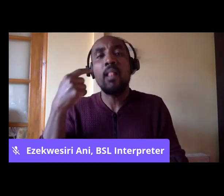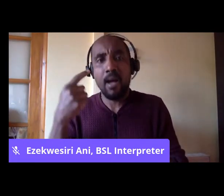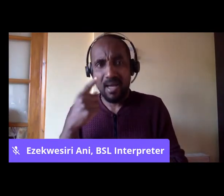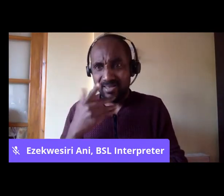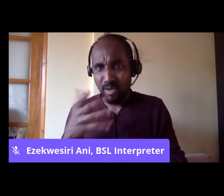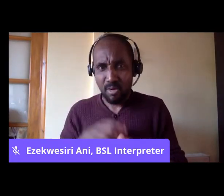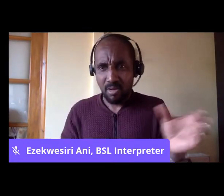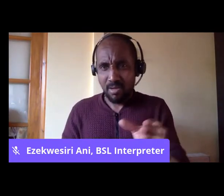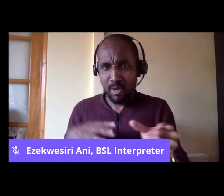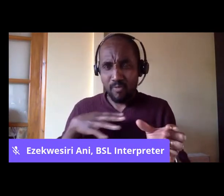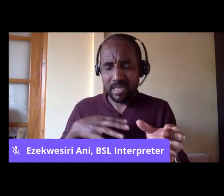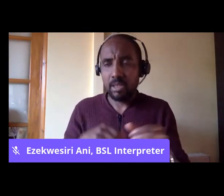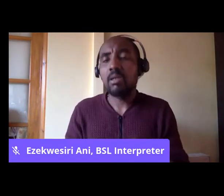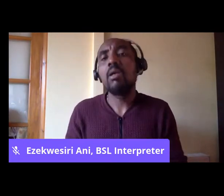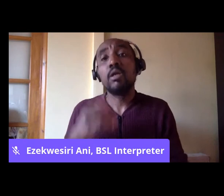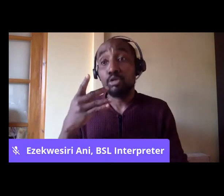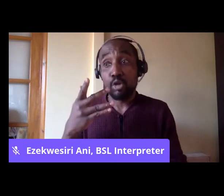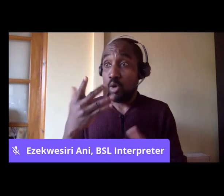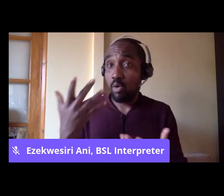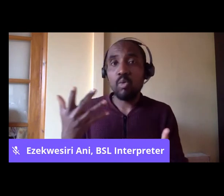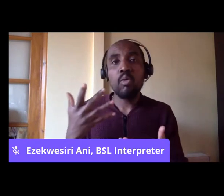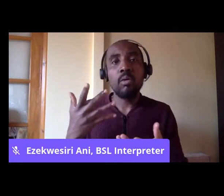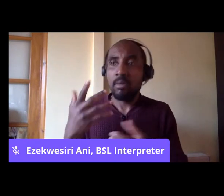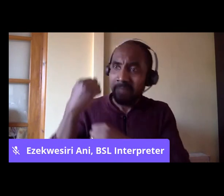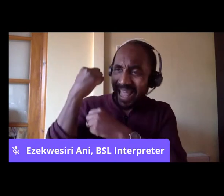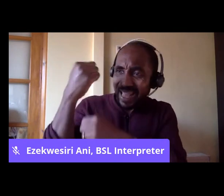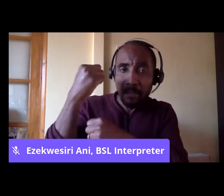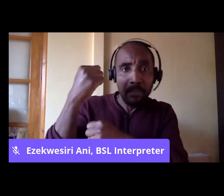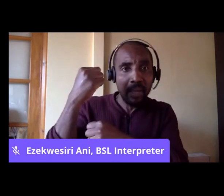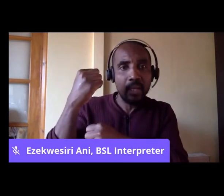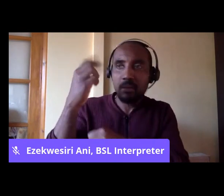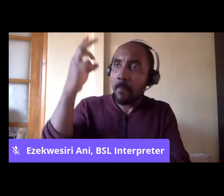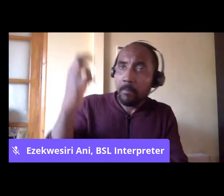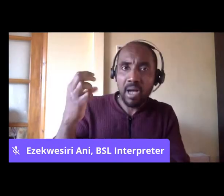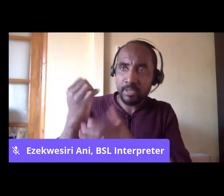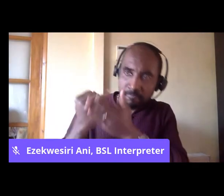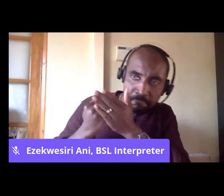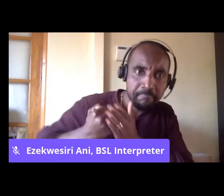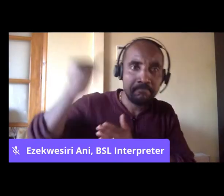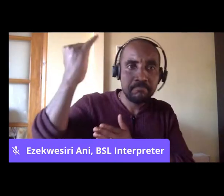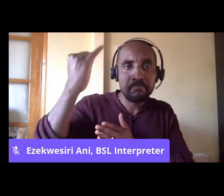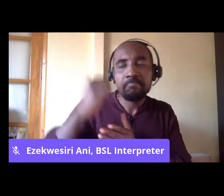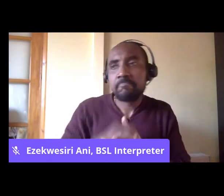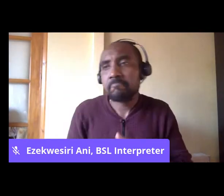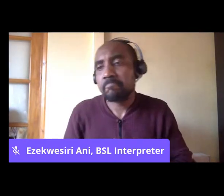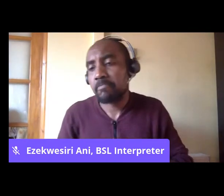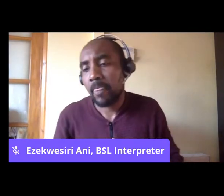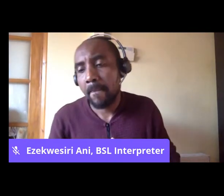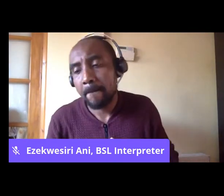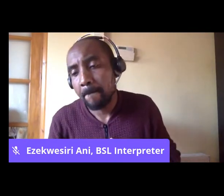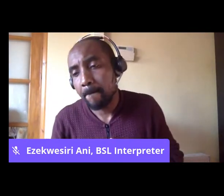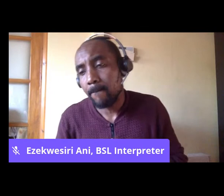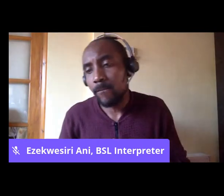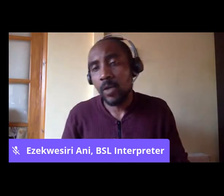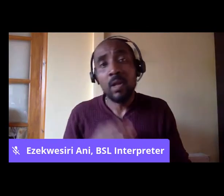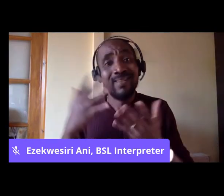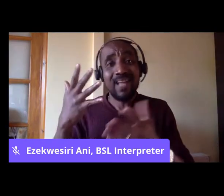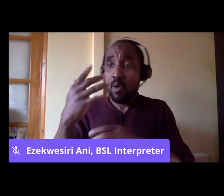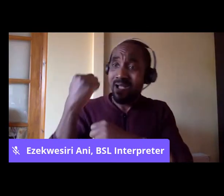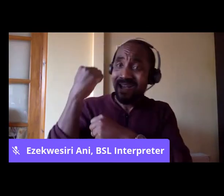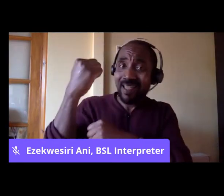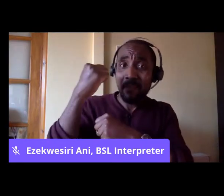boycott in a campaign was instituted, and it began to receive national attention. And